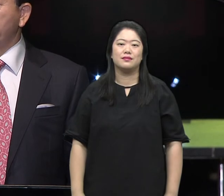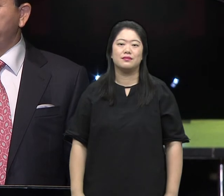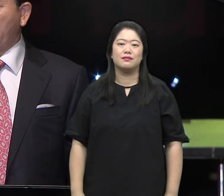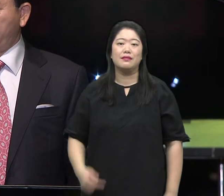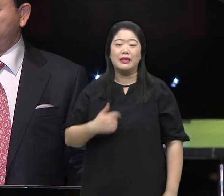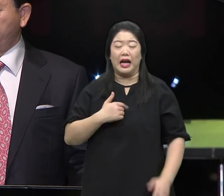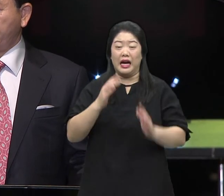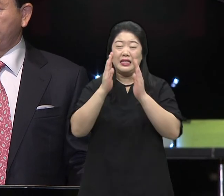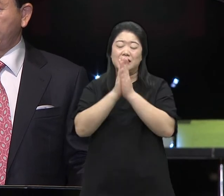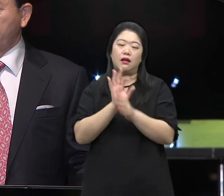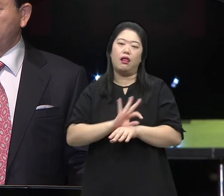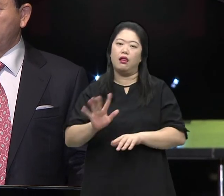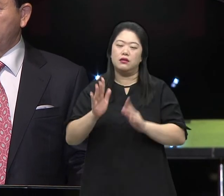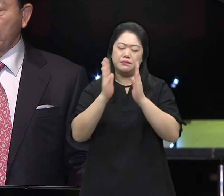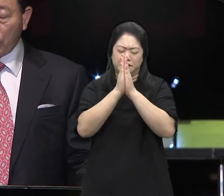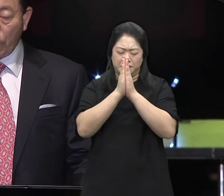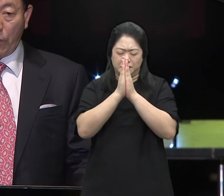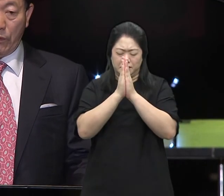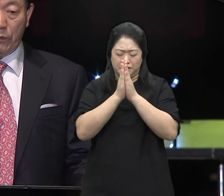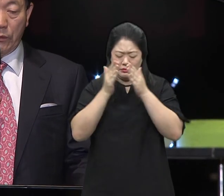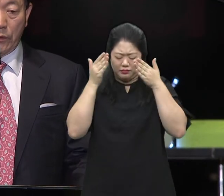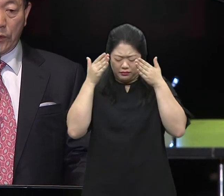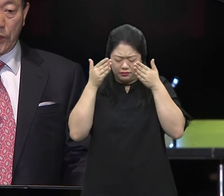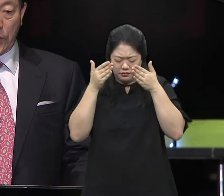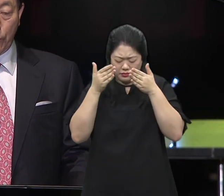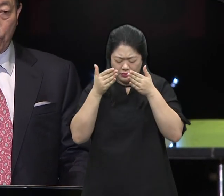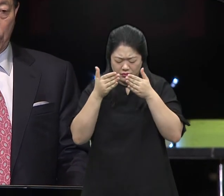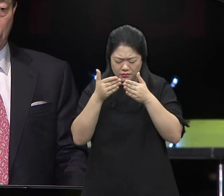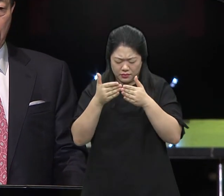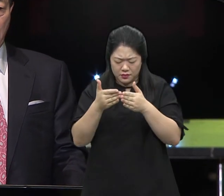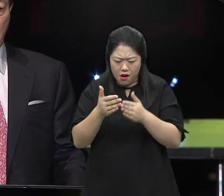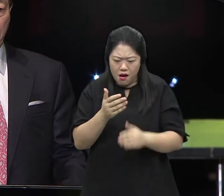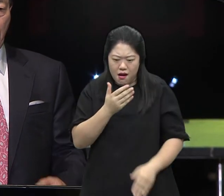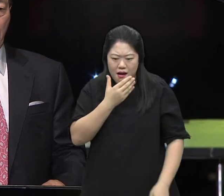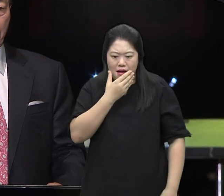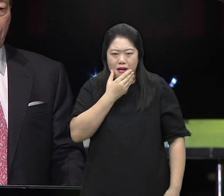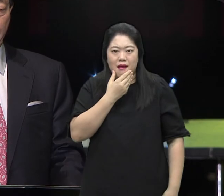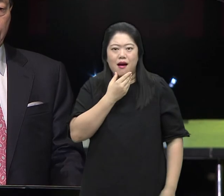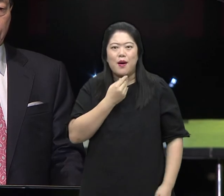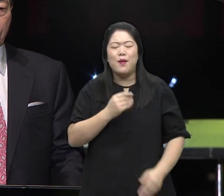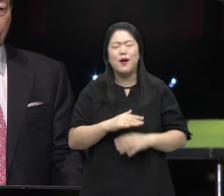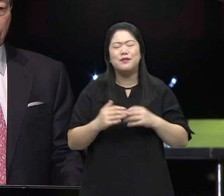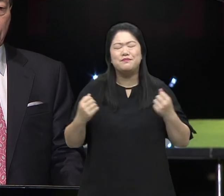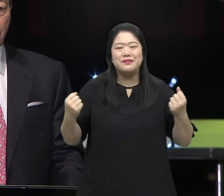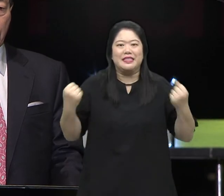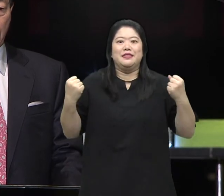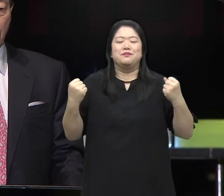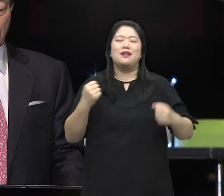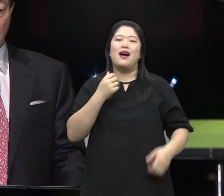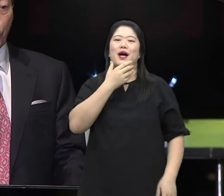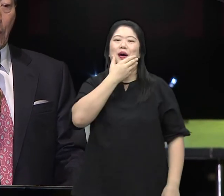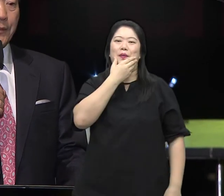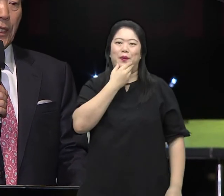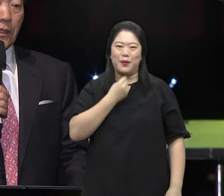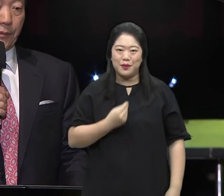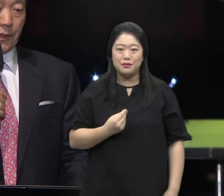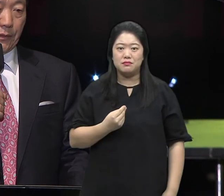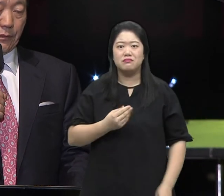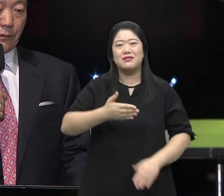I was so happy. And I gained so much strength. I was so